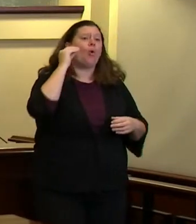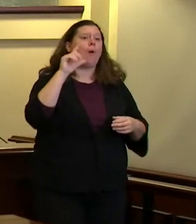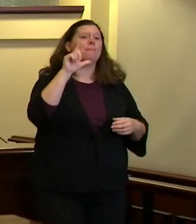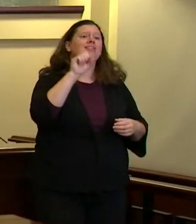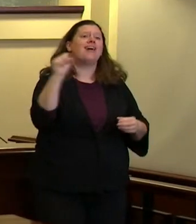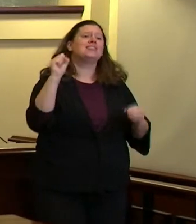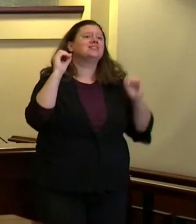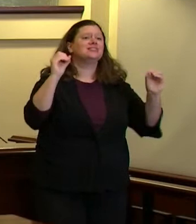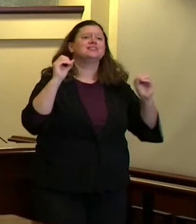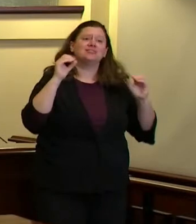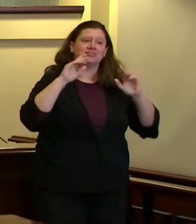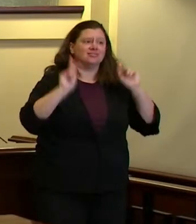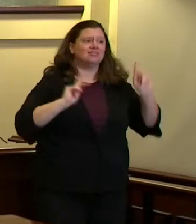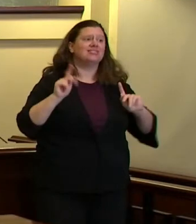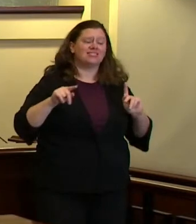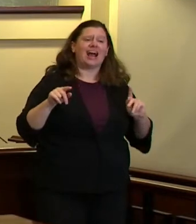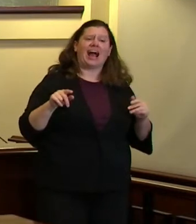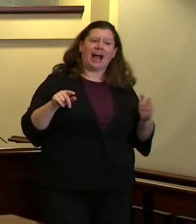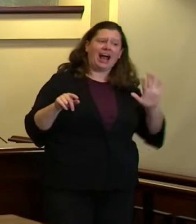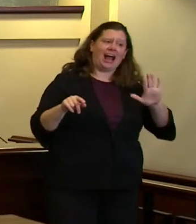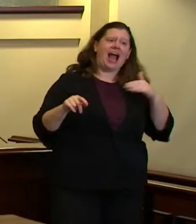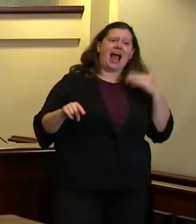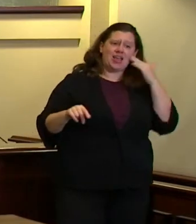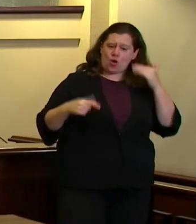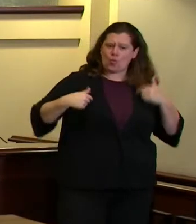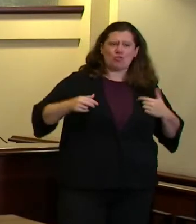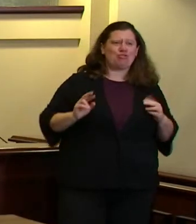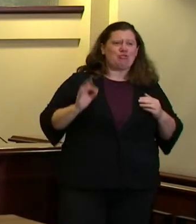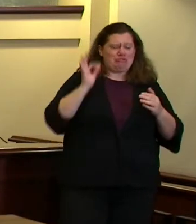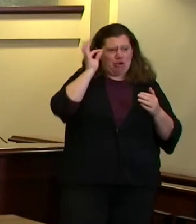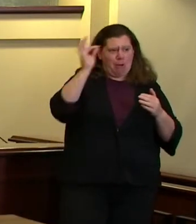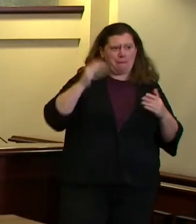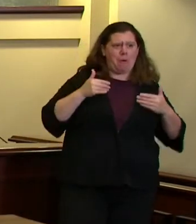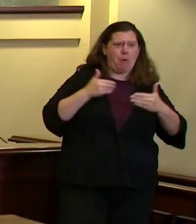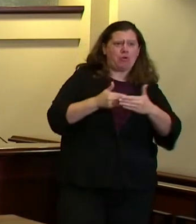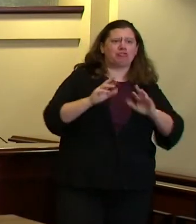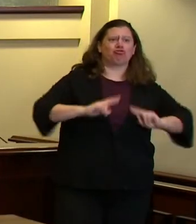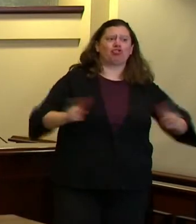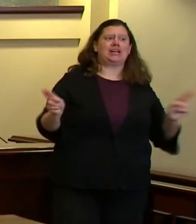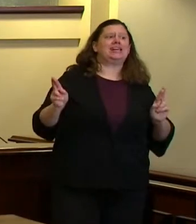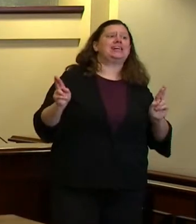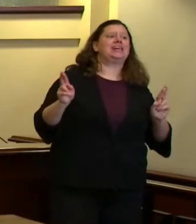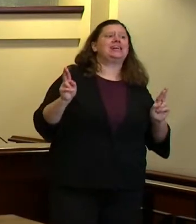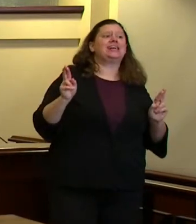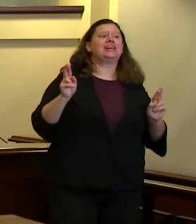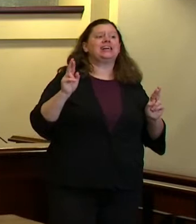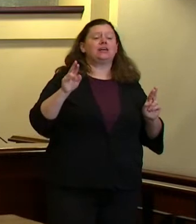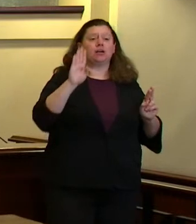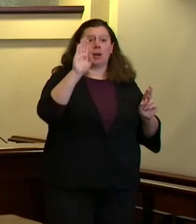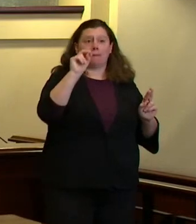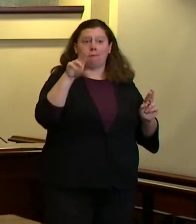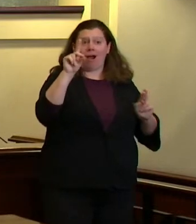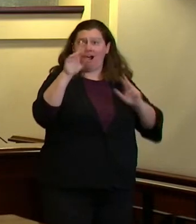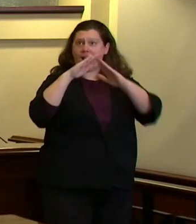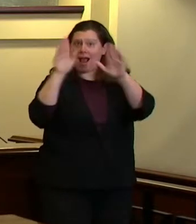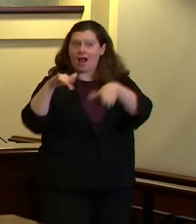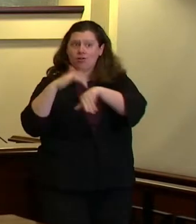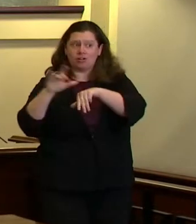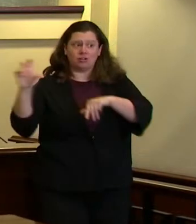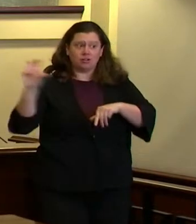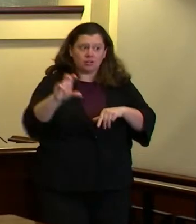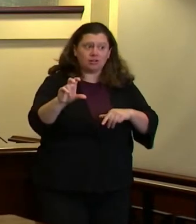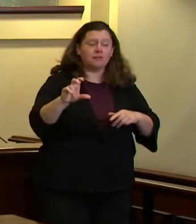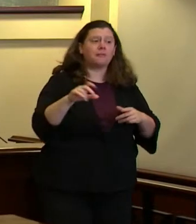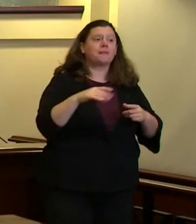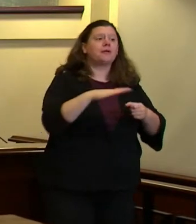of funding that are already in place whether it's the housing bond whether it's the regional housing bond I would simply ask us a question